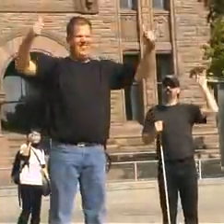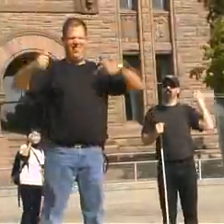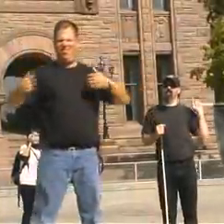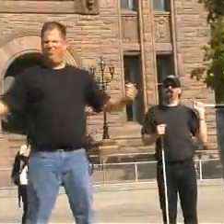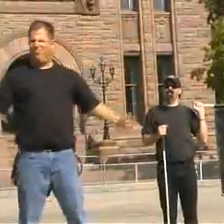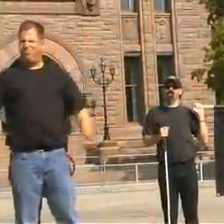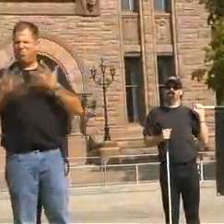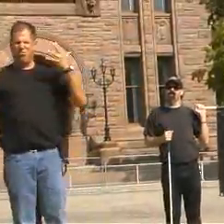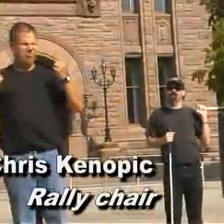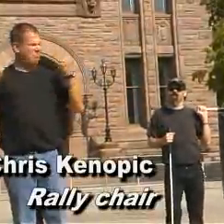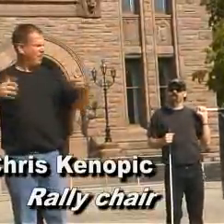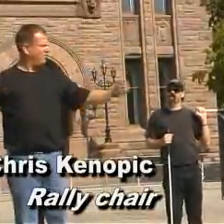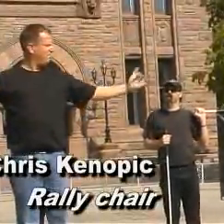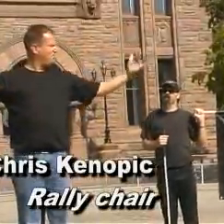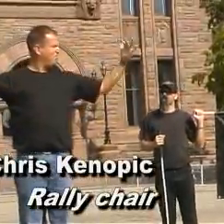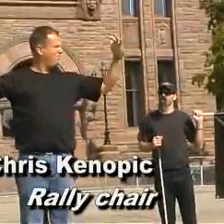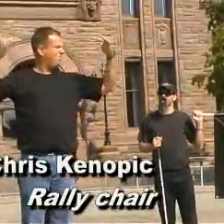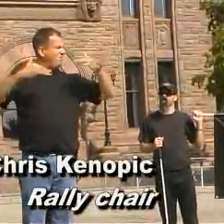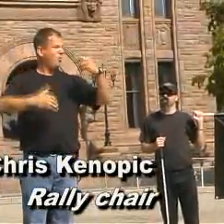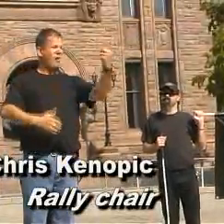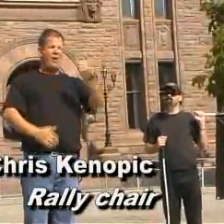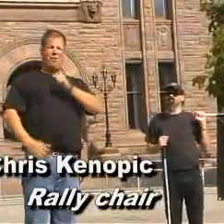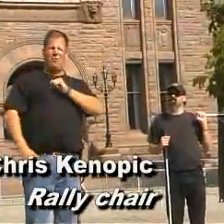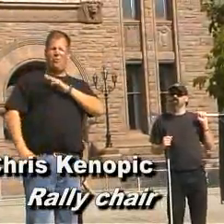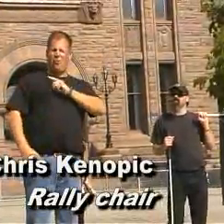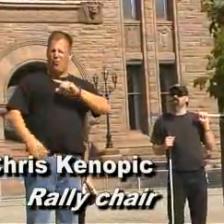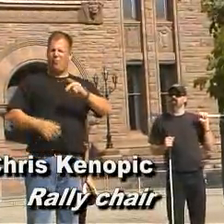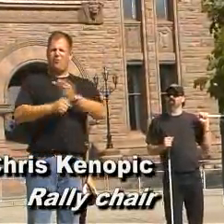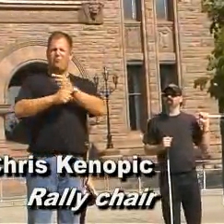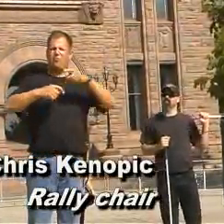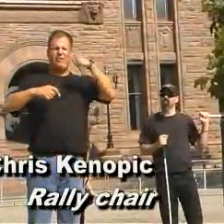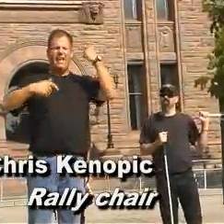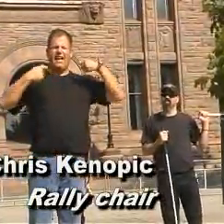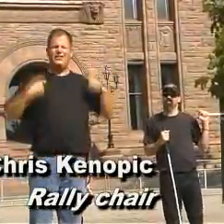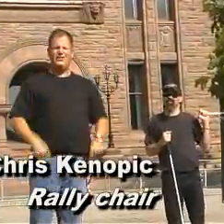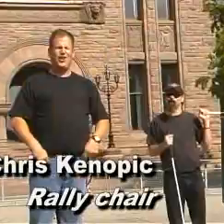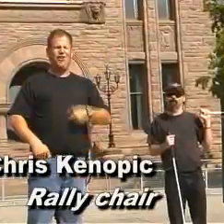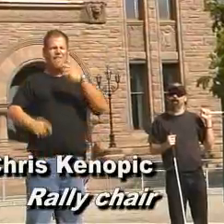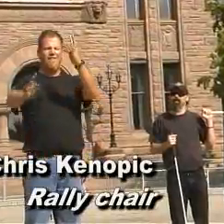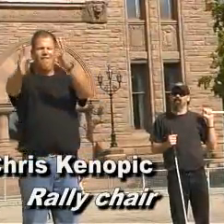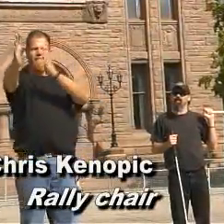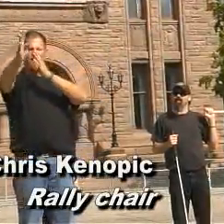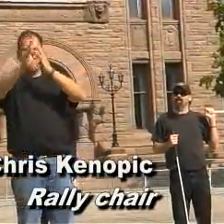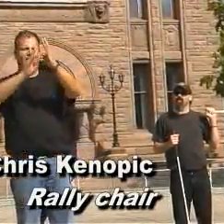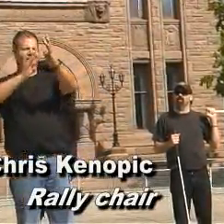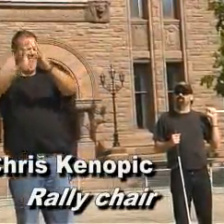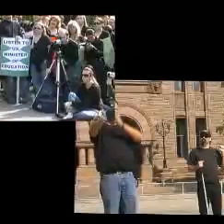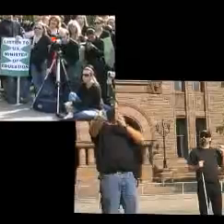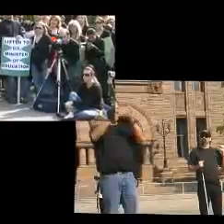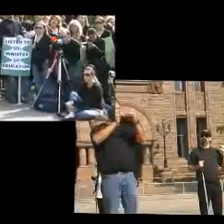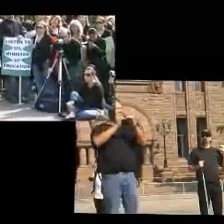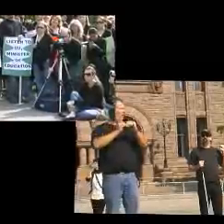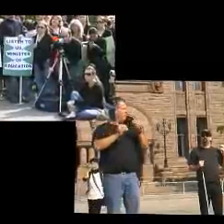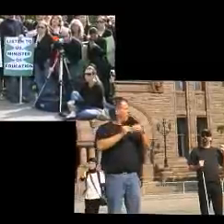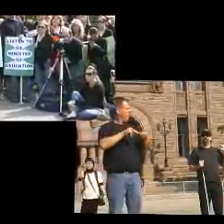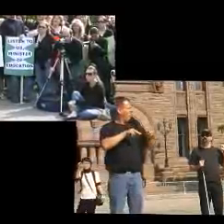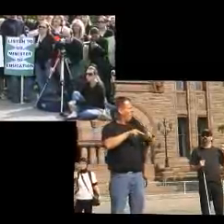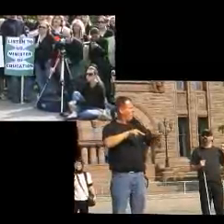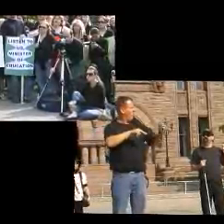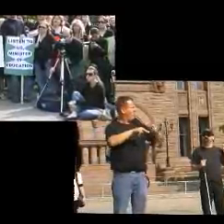Hello everyone. I'm thrilled to be here and thrilled to see the numbers of people that are here today. Thrilled to see those who've gathered wearing black shirts and